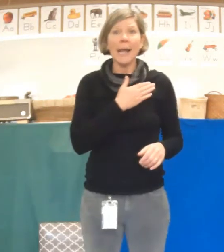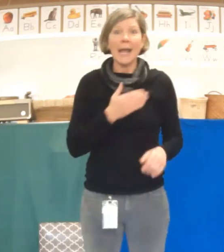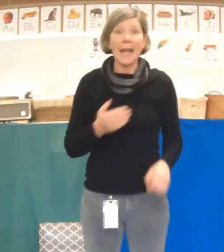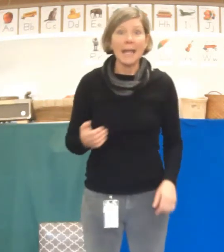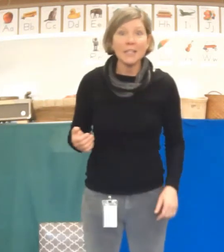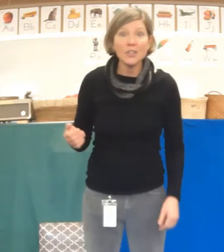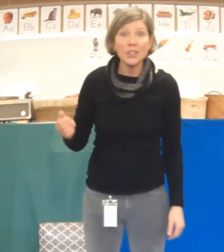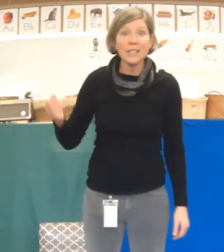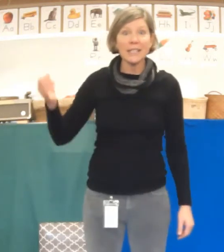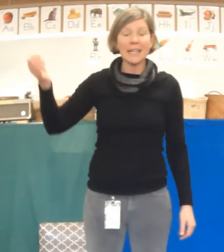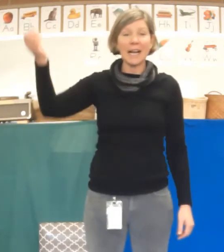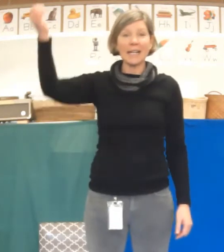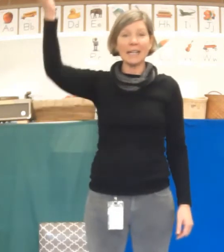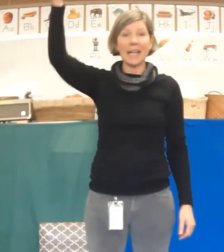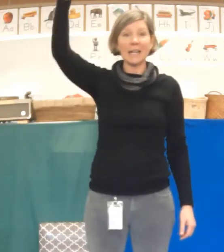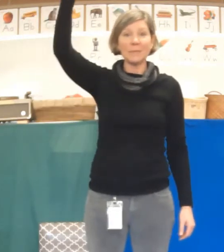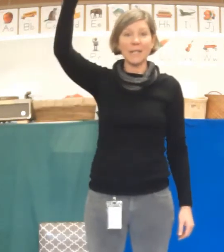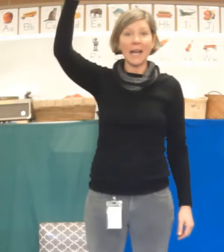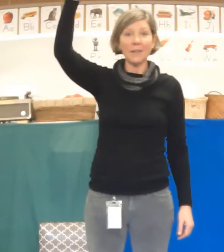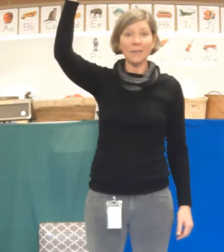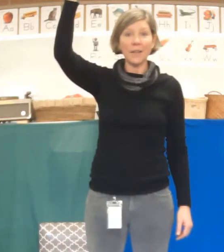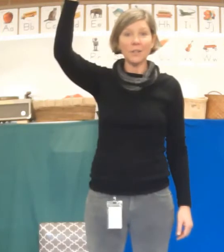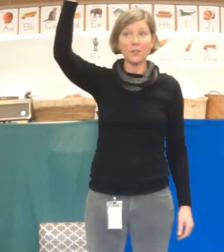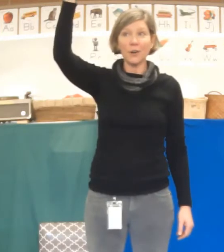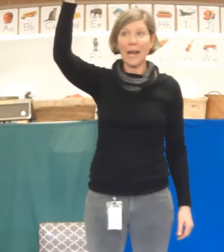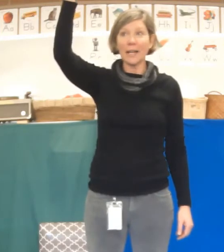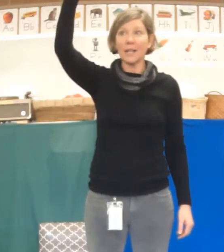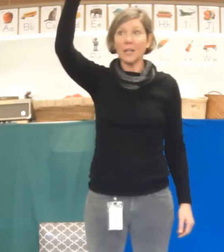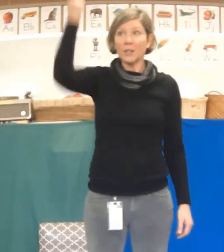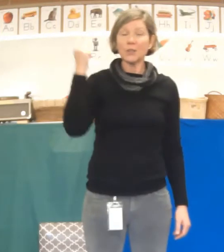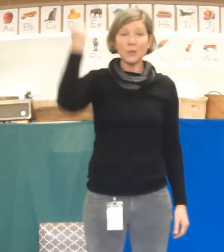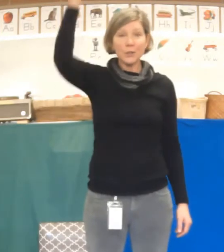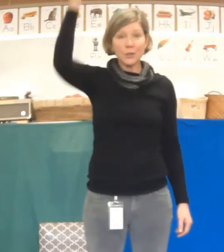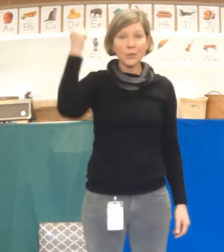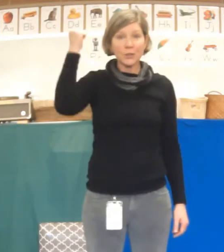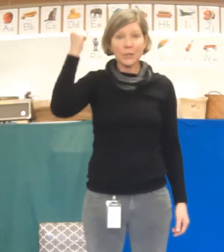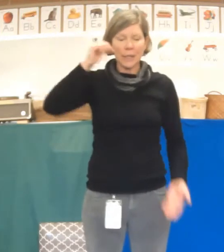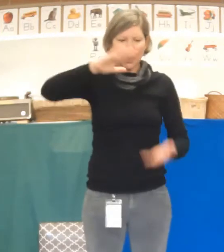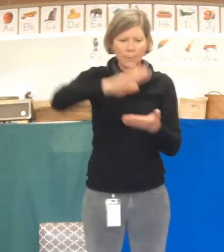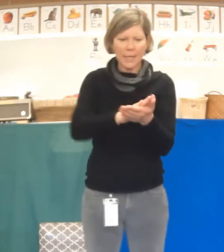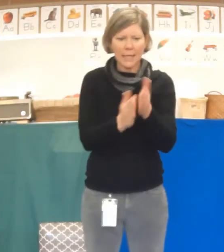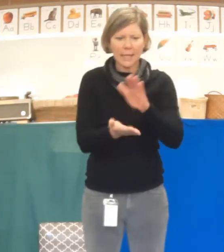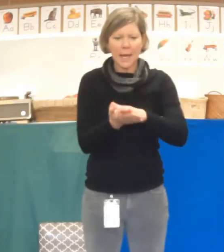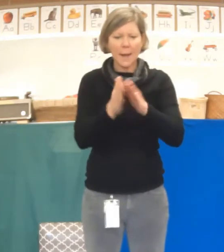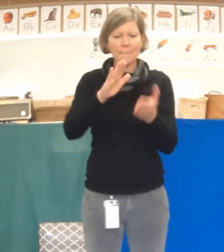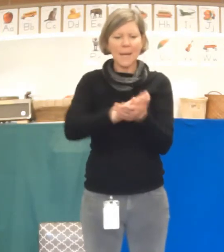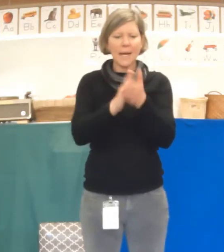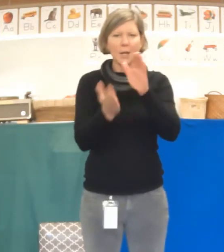Engine nine came down the track. Toot toot! Peanut butter!